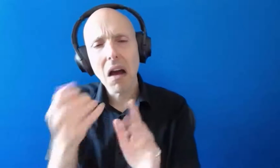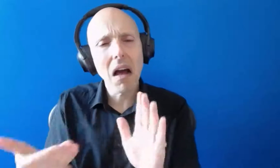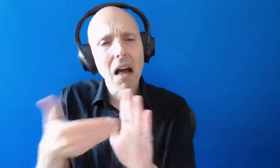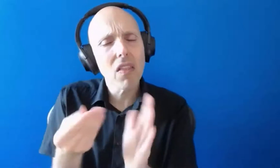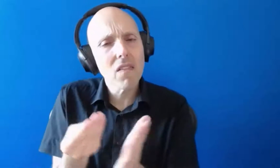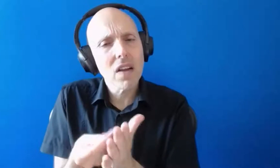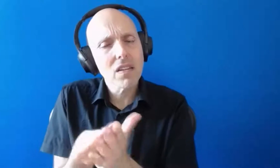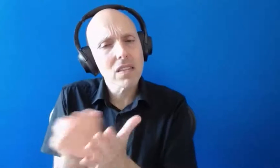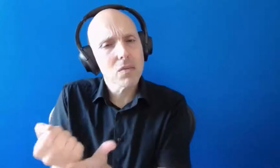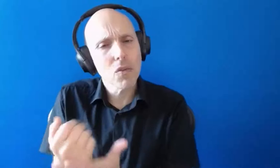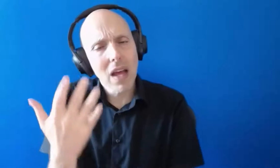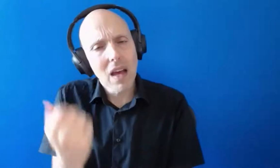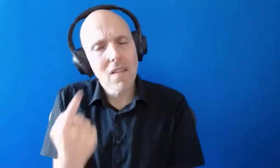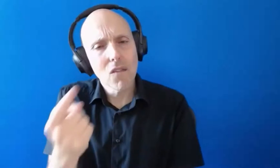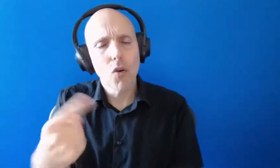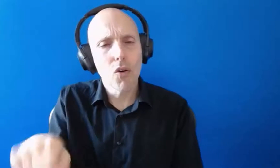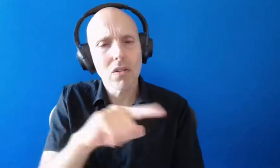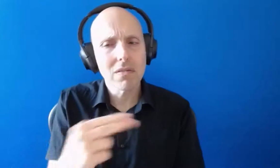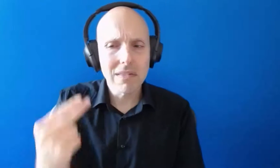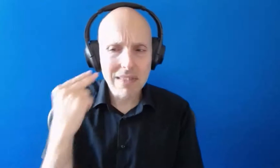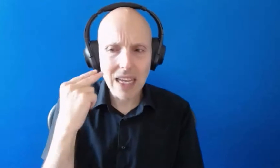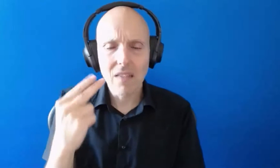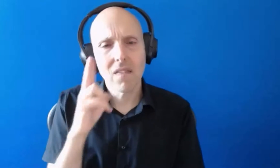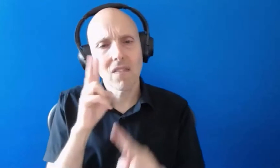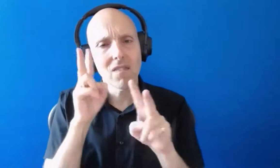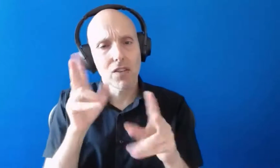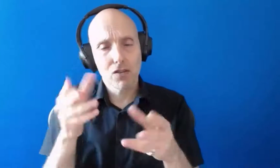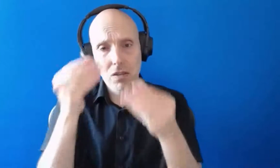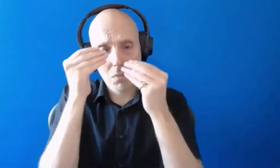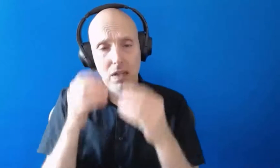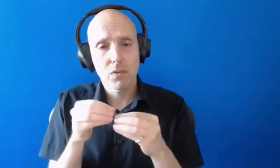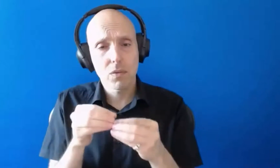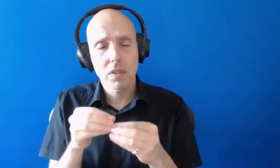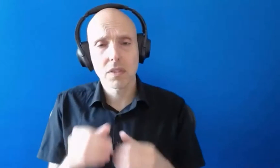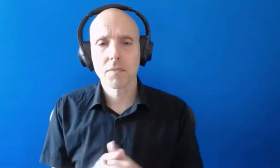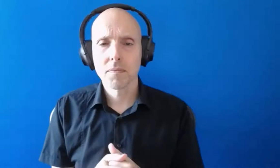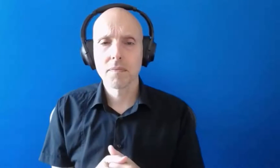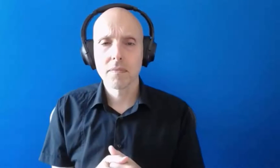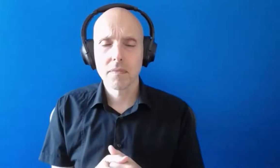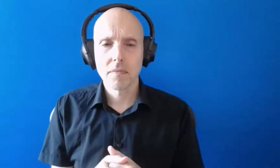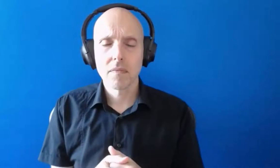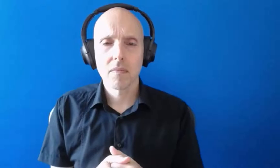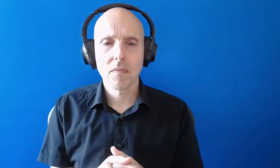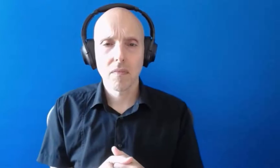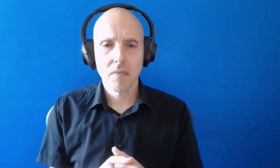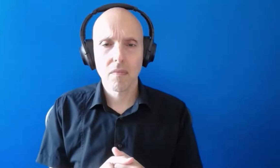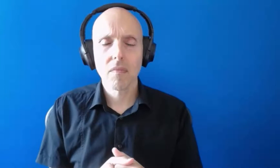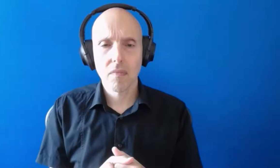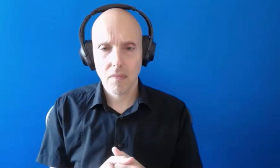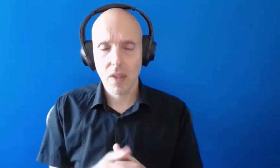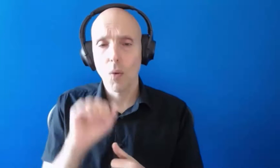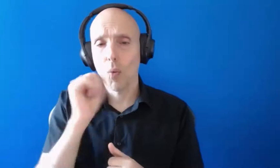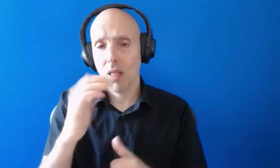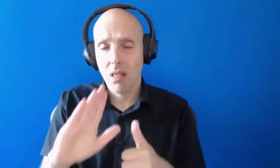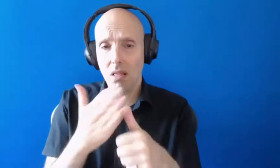available for deaf and vision impaired students. There will be a presentation from Amy